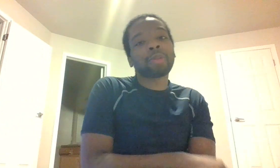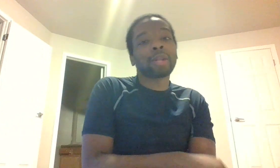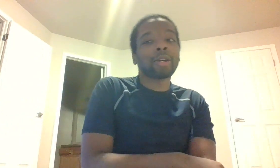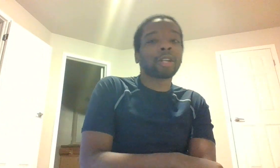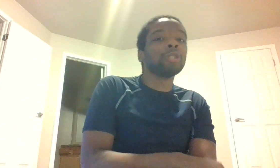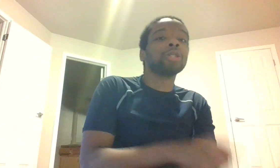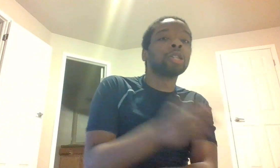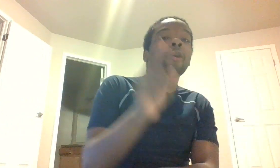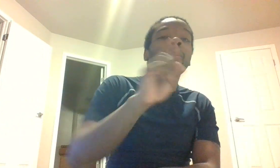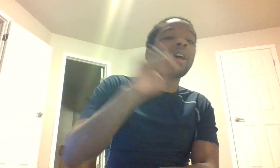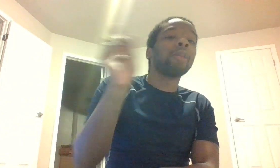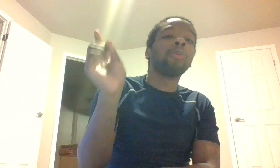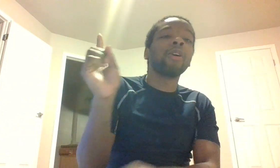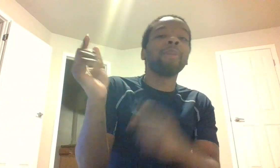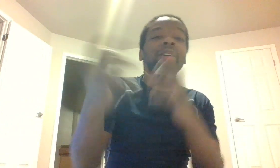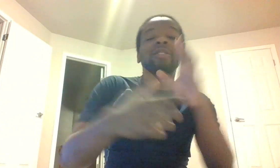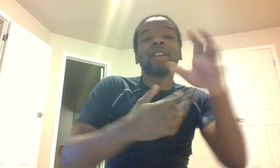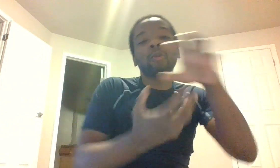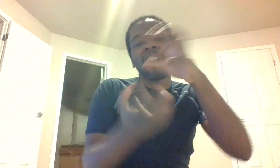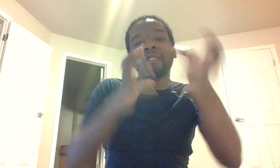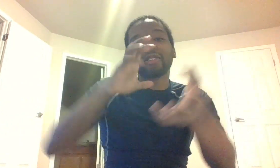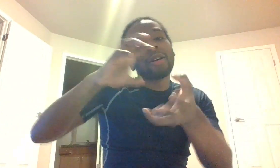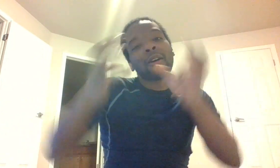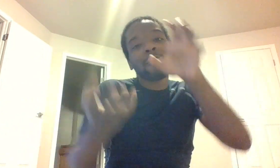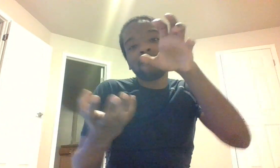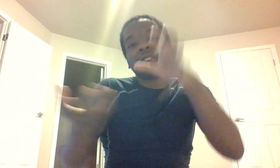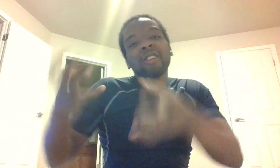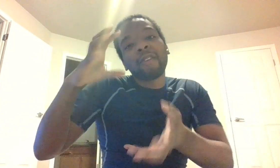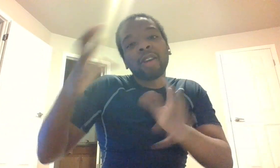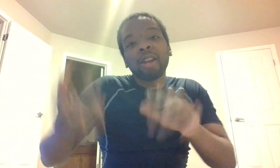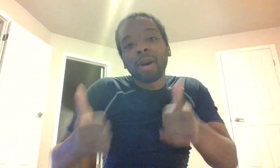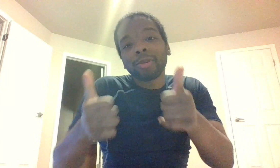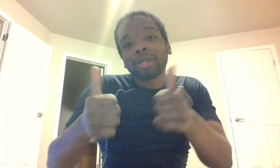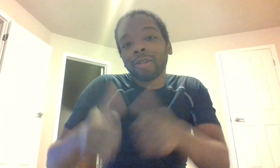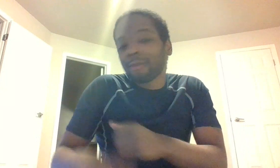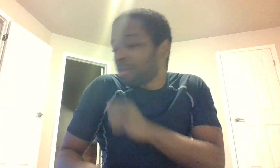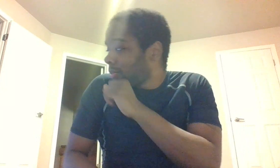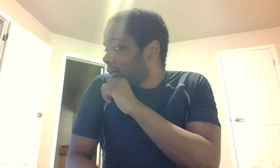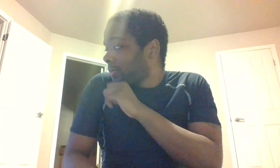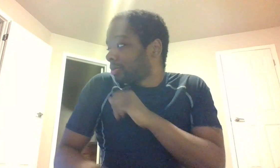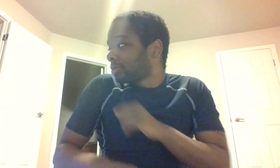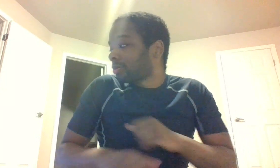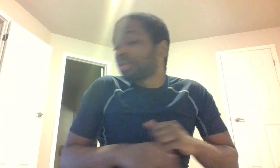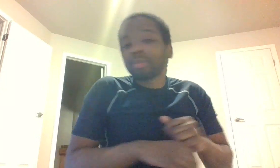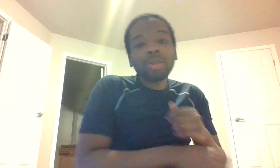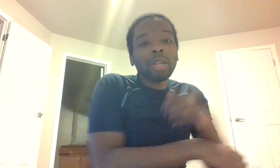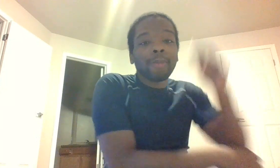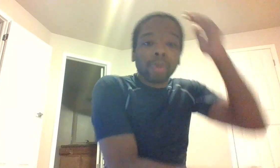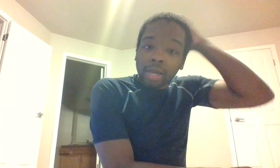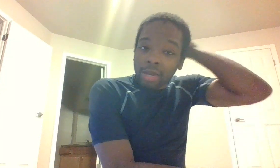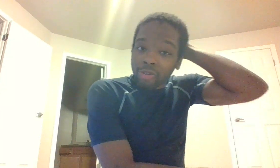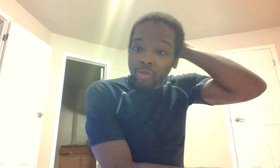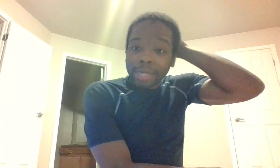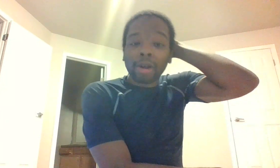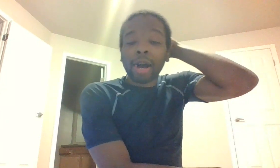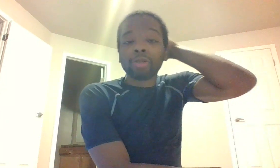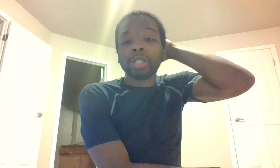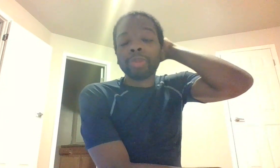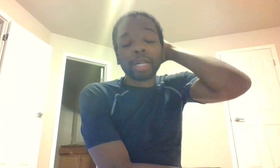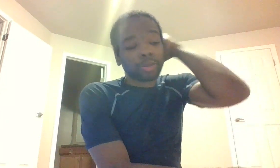something else because you go to point a to point b today we have this freaking navigating map and stuff i'm gonna get quick one down how gps